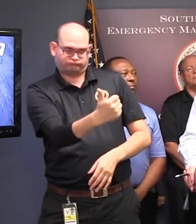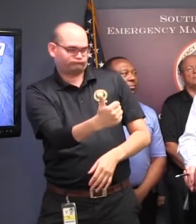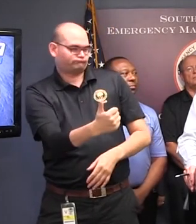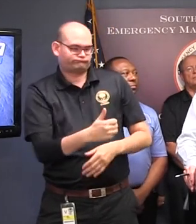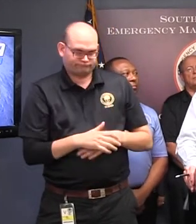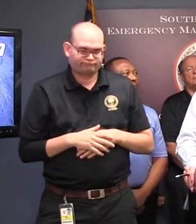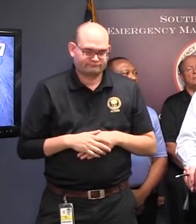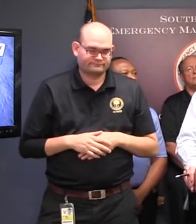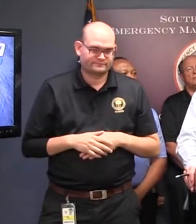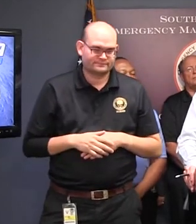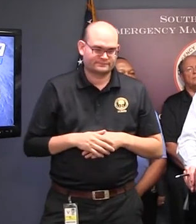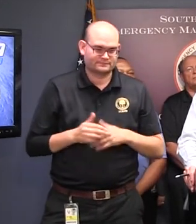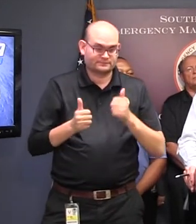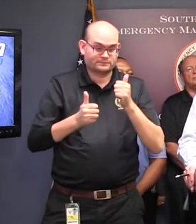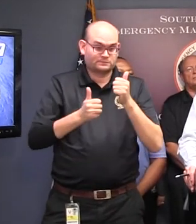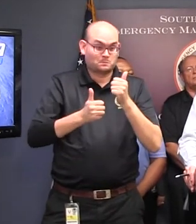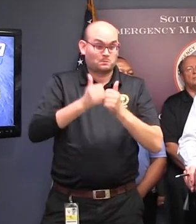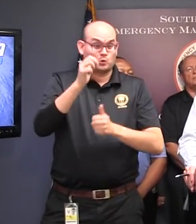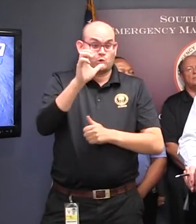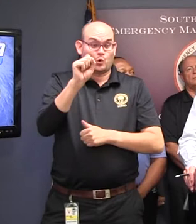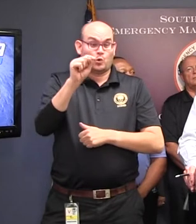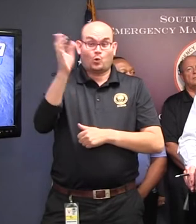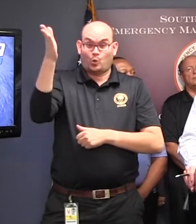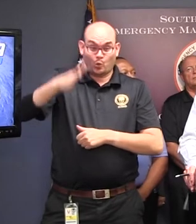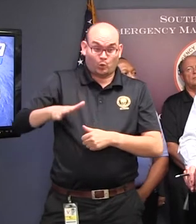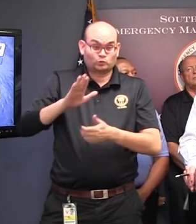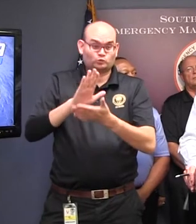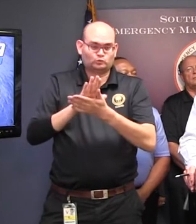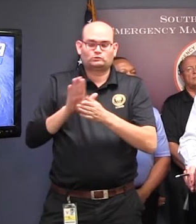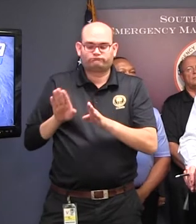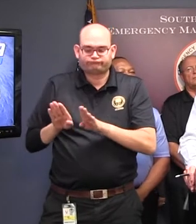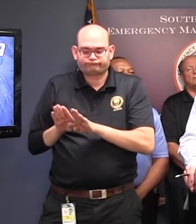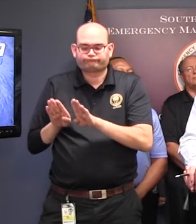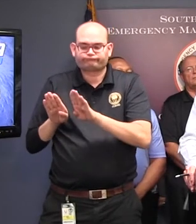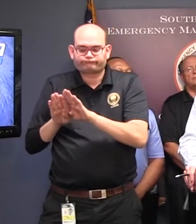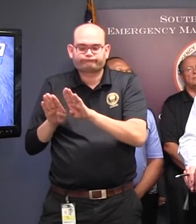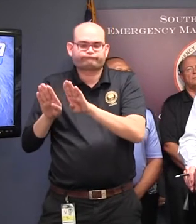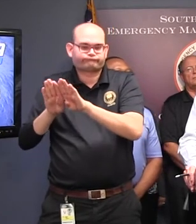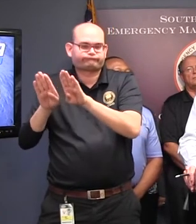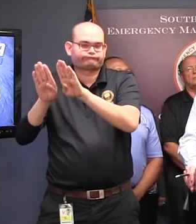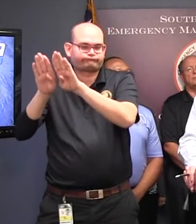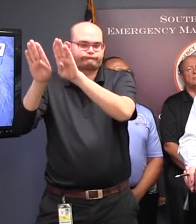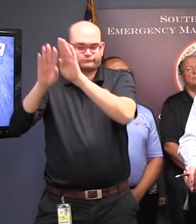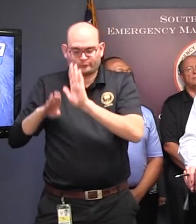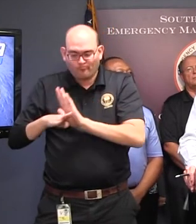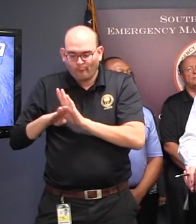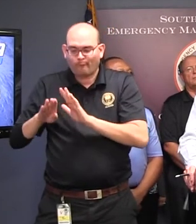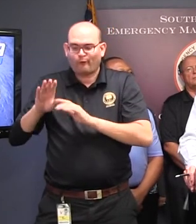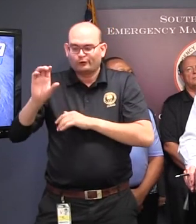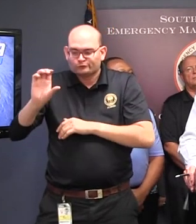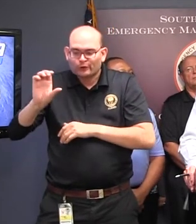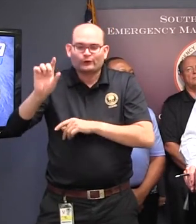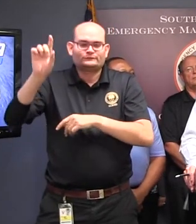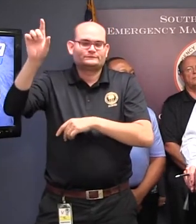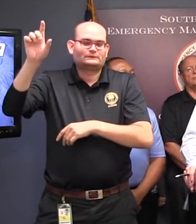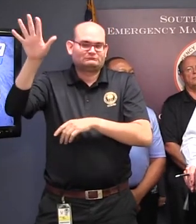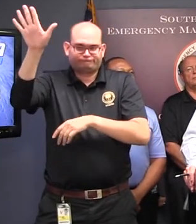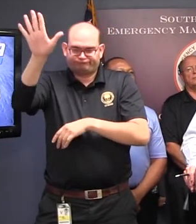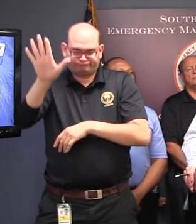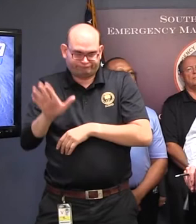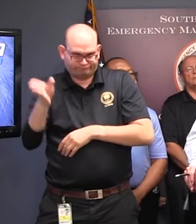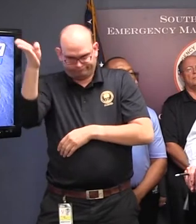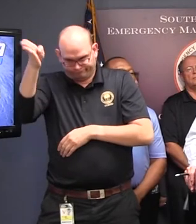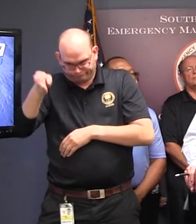coast have already made their closing decisions. Also, in the same theme, the state government